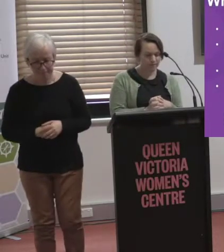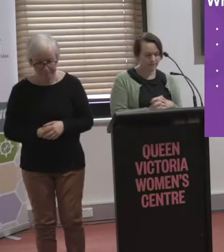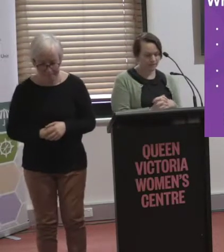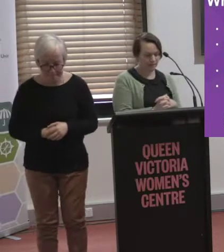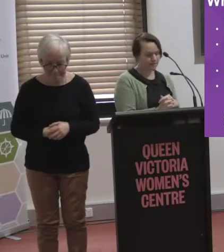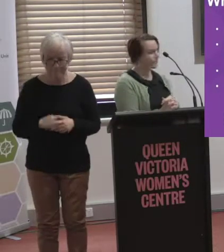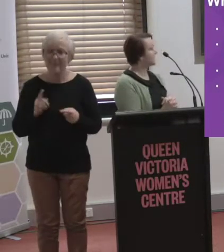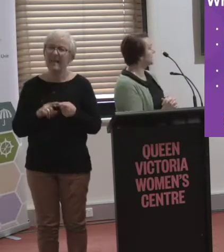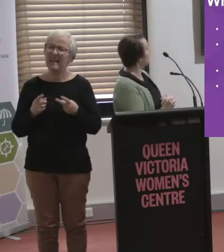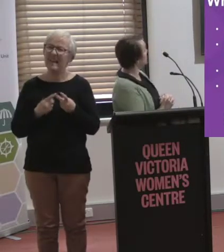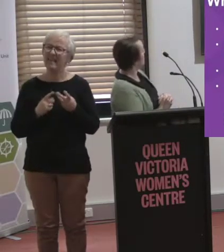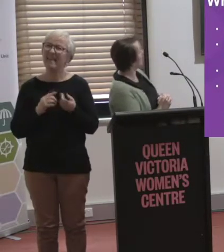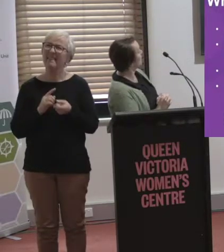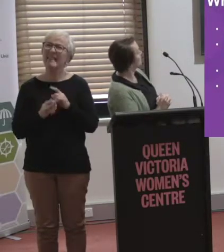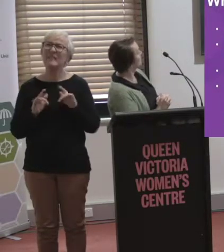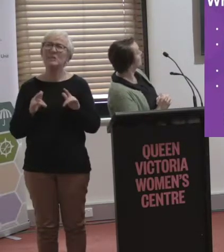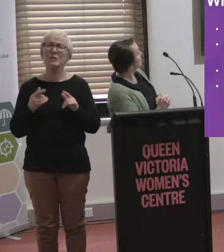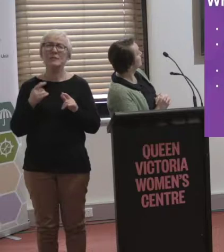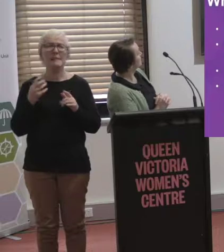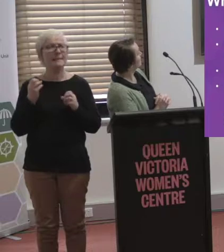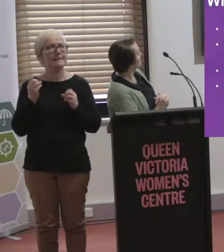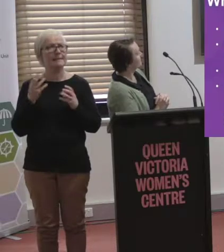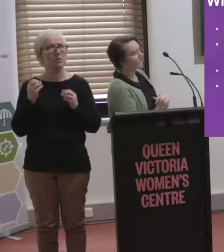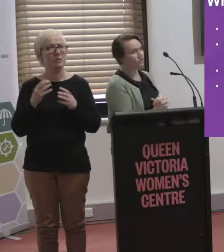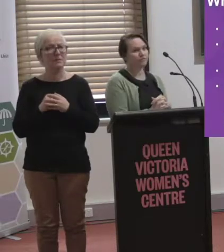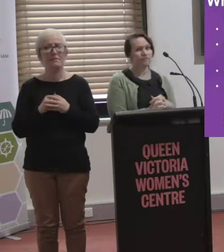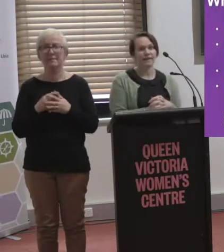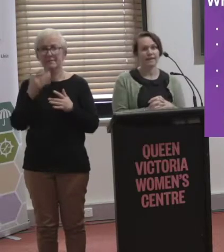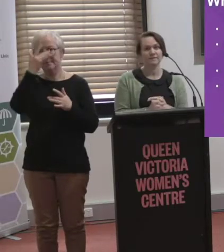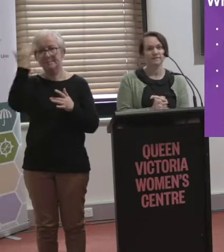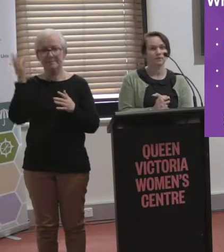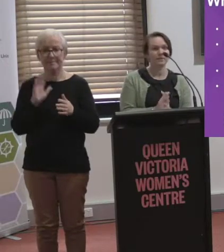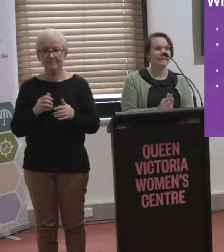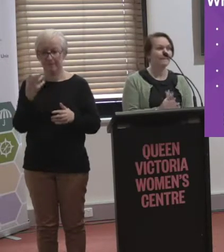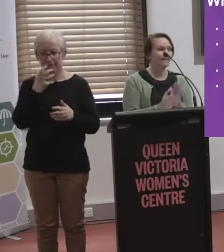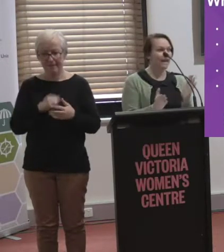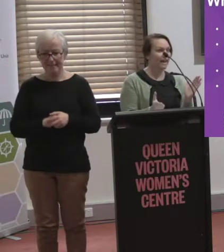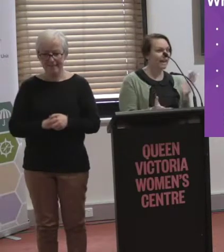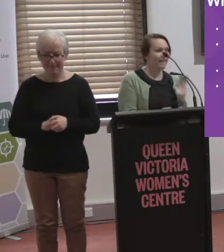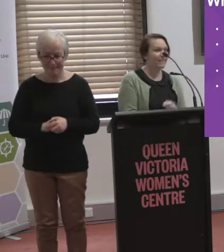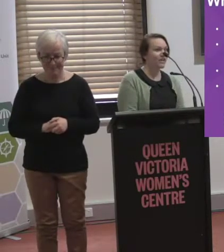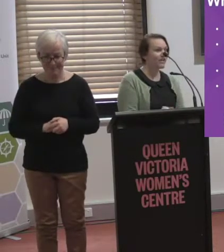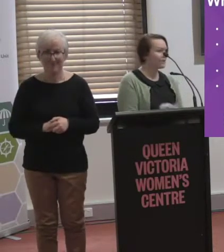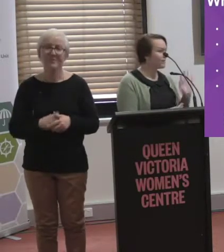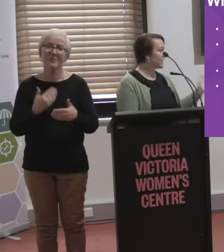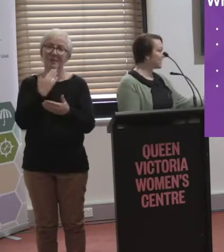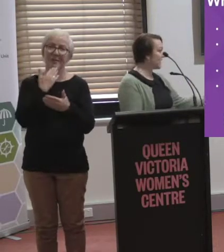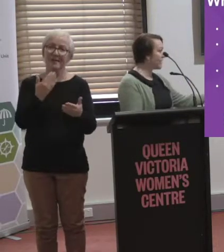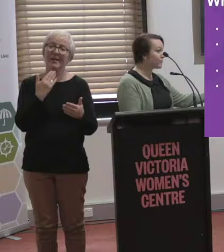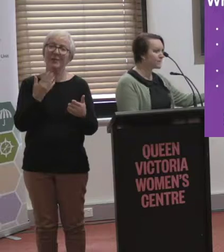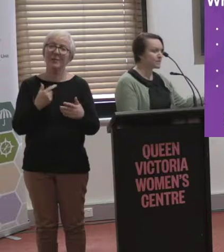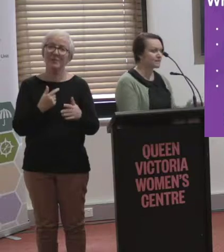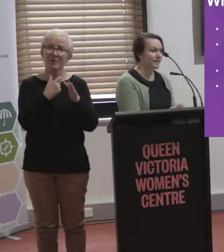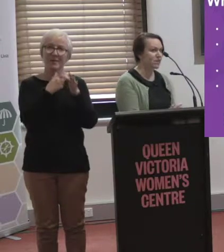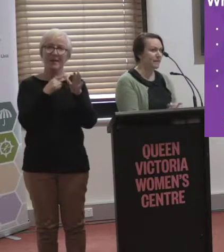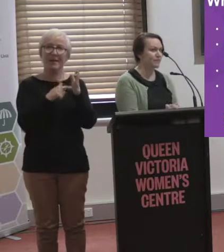There was something else that I didn't have on there. And it's gone from my head, so we'll leave it there. Thank you. Thank you to